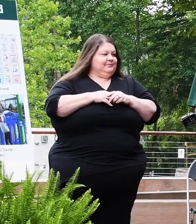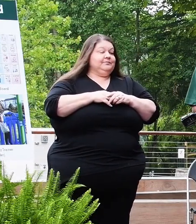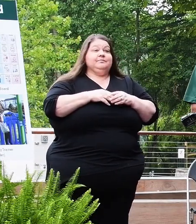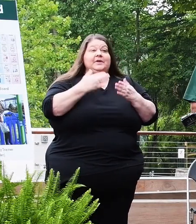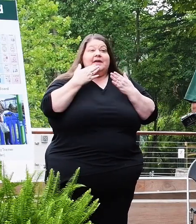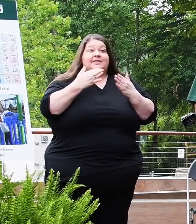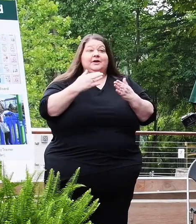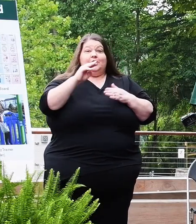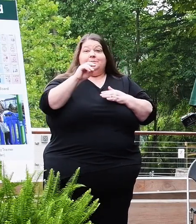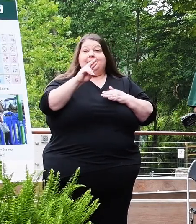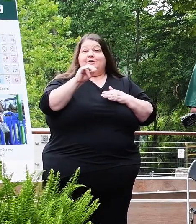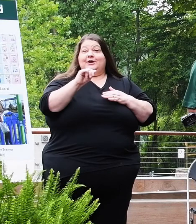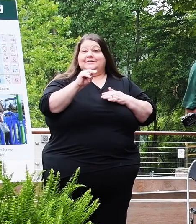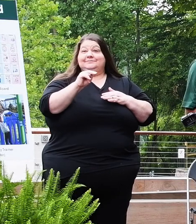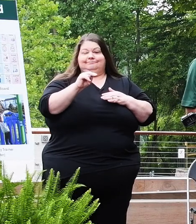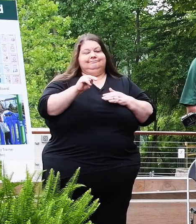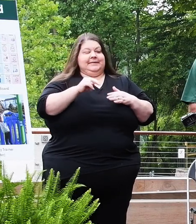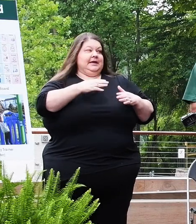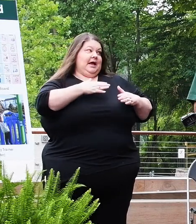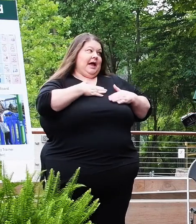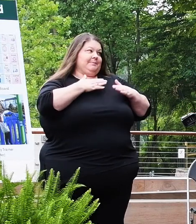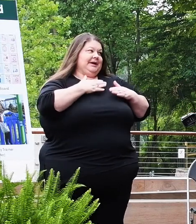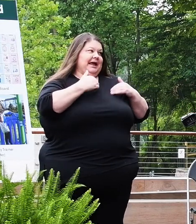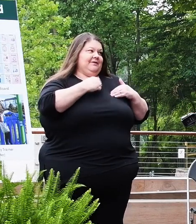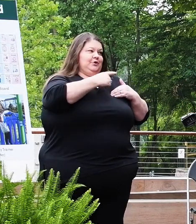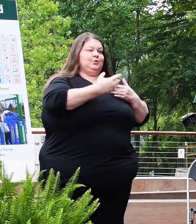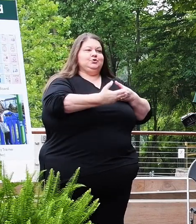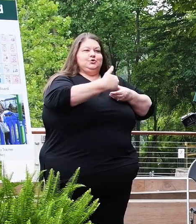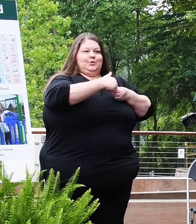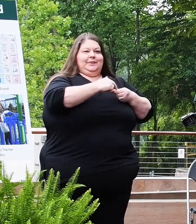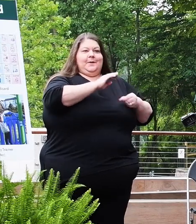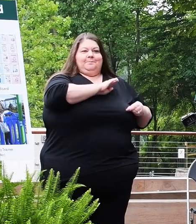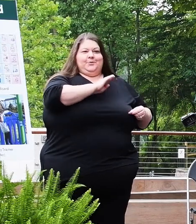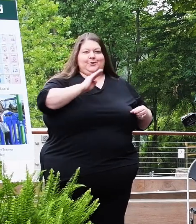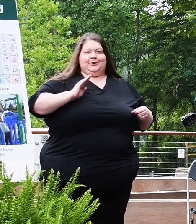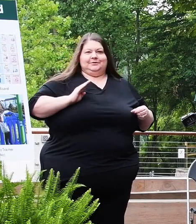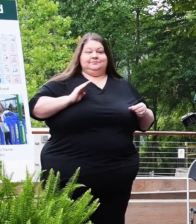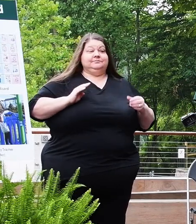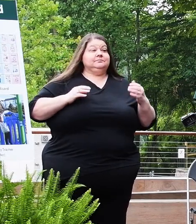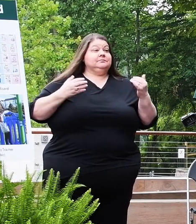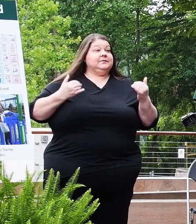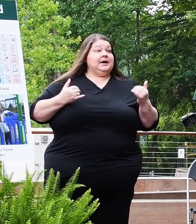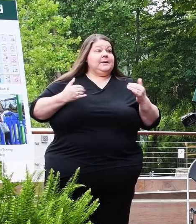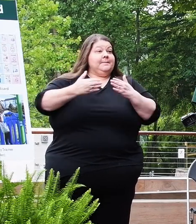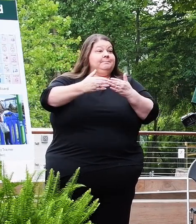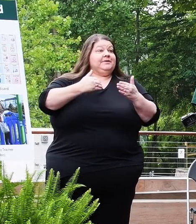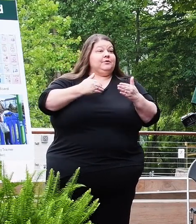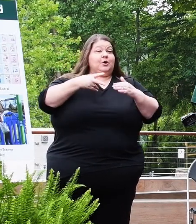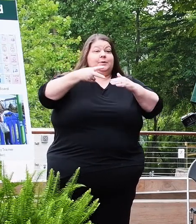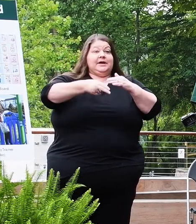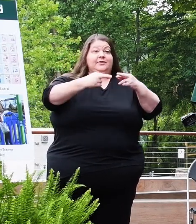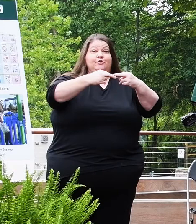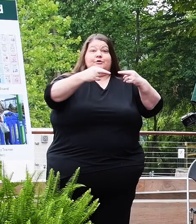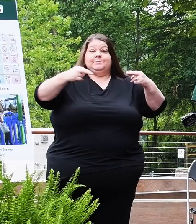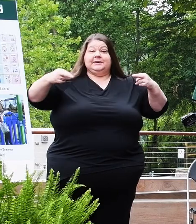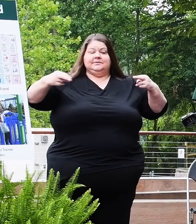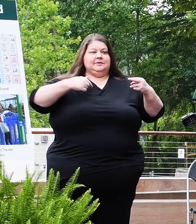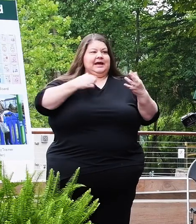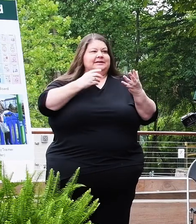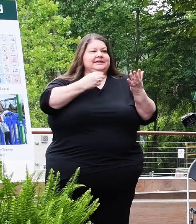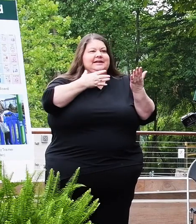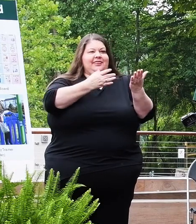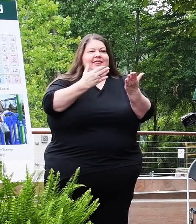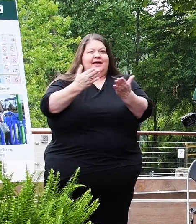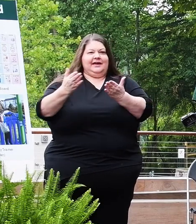Thank you, Marian. It's great to have you on our board. Before we cut the ribbon, I'd like to thank the following contractors who built this project.